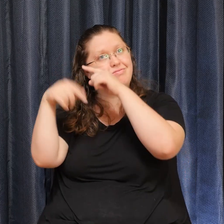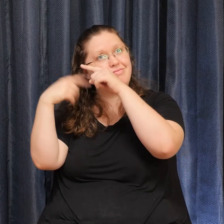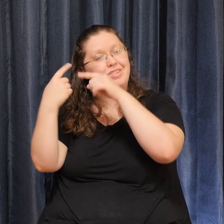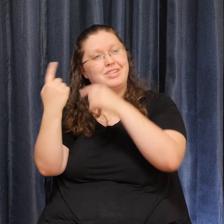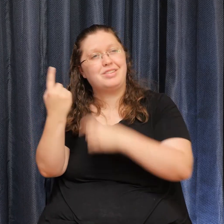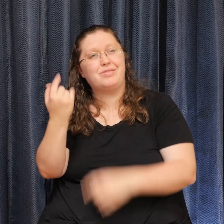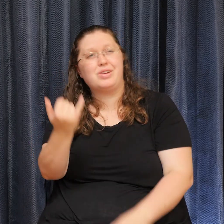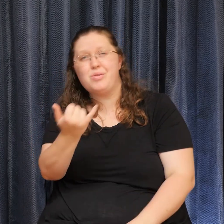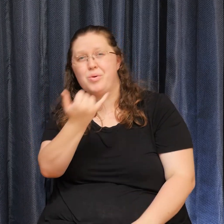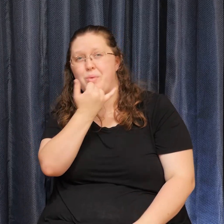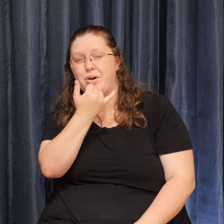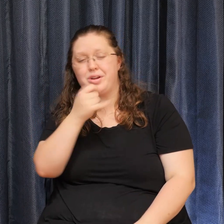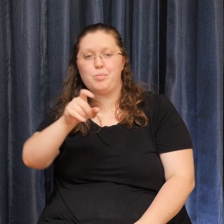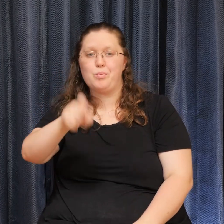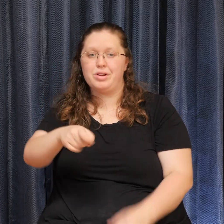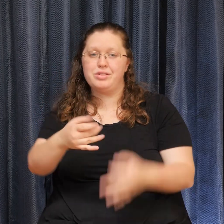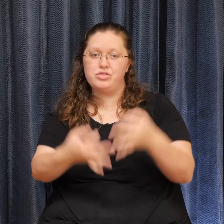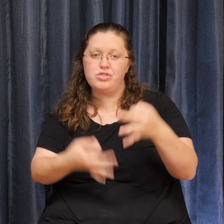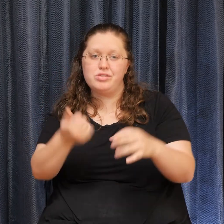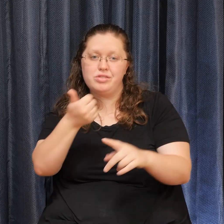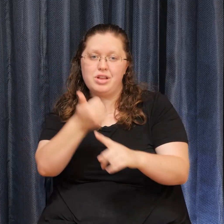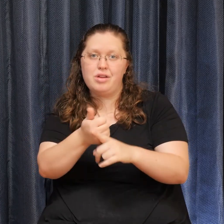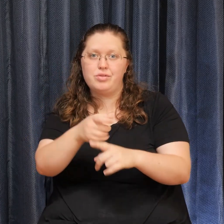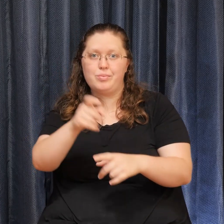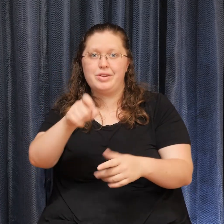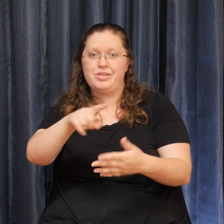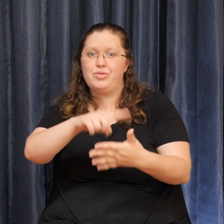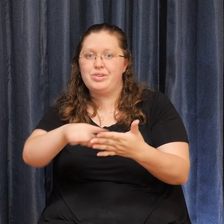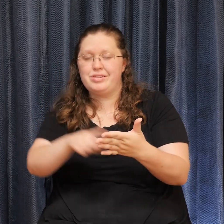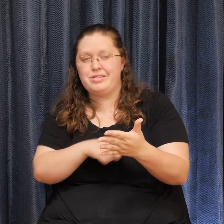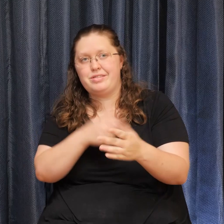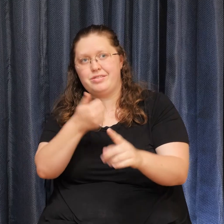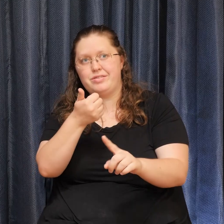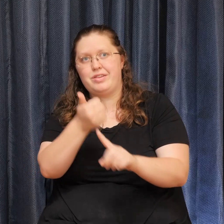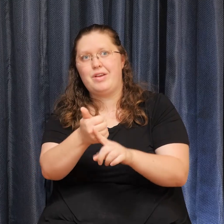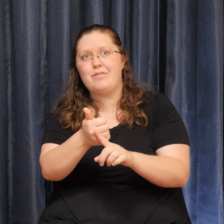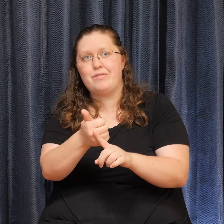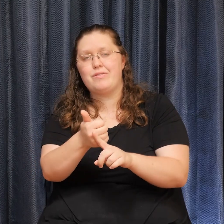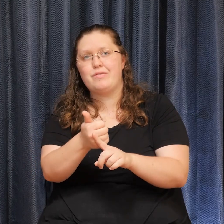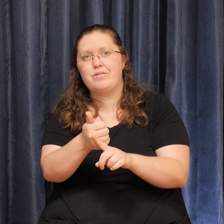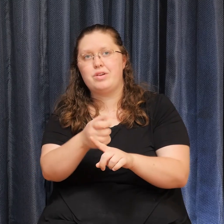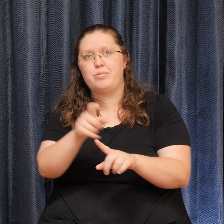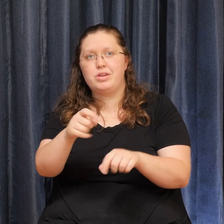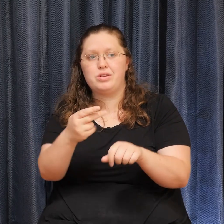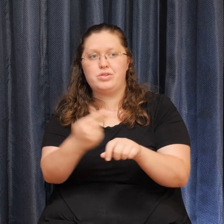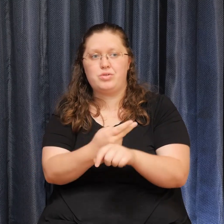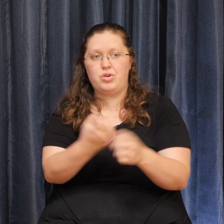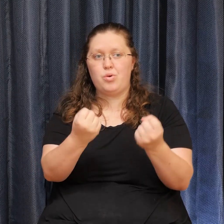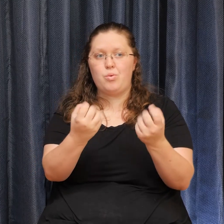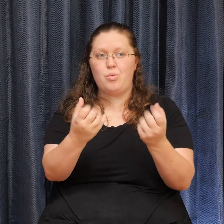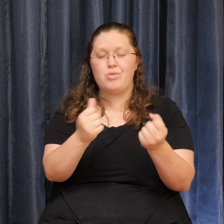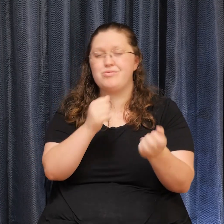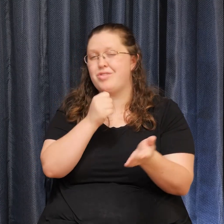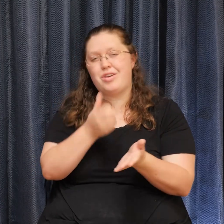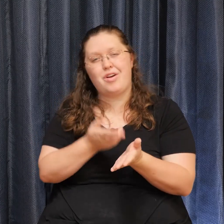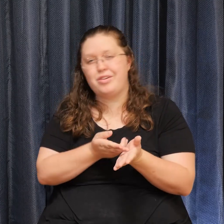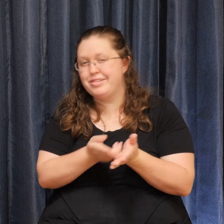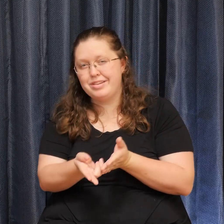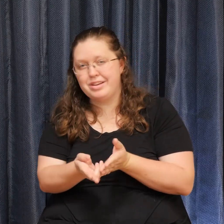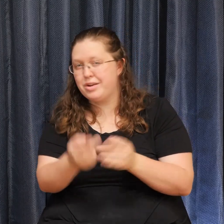judge yourself You need to put yourself Down You need to Use your word Not in an impeccable way But in a way That is